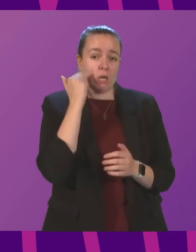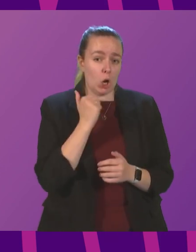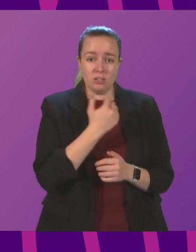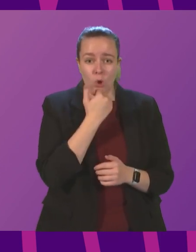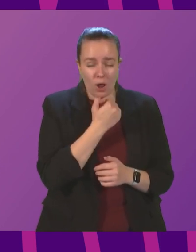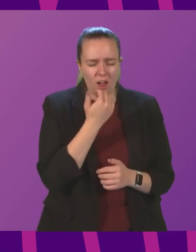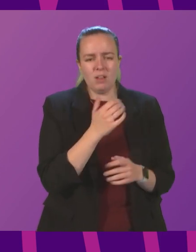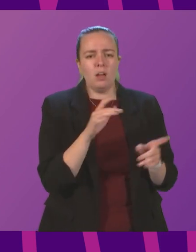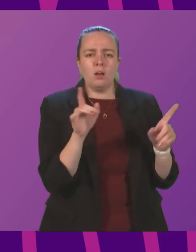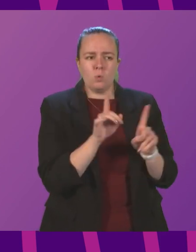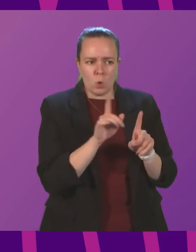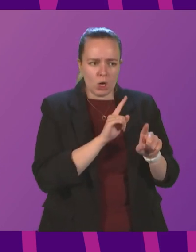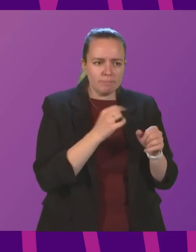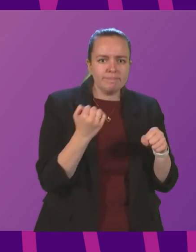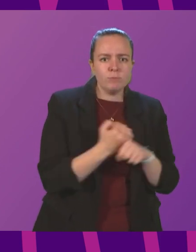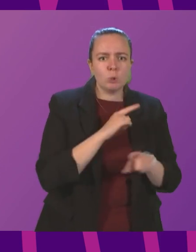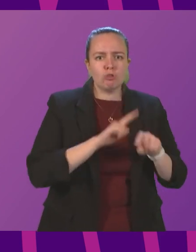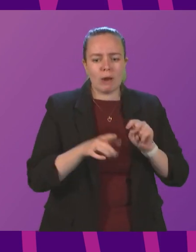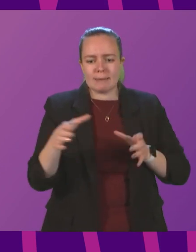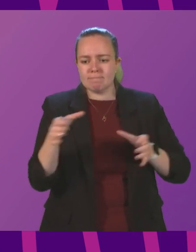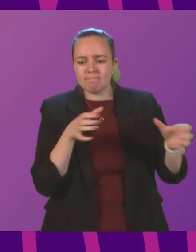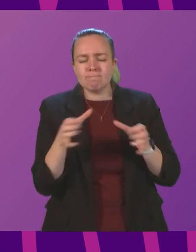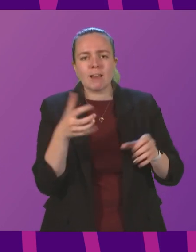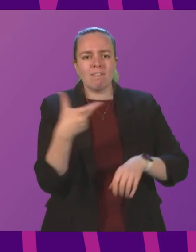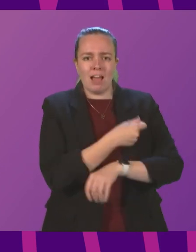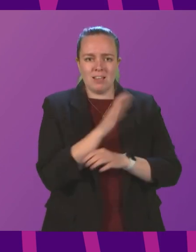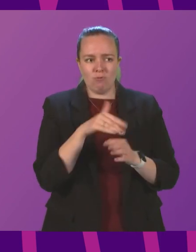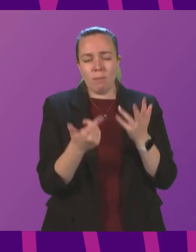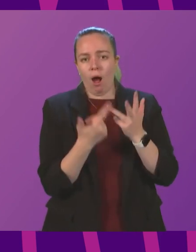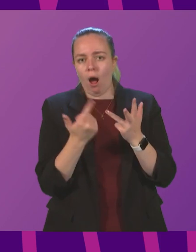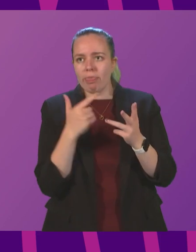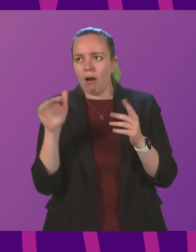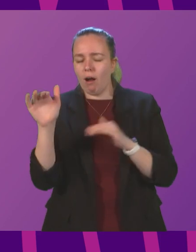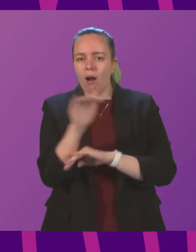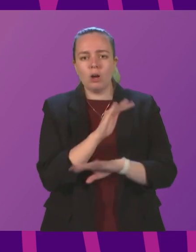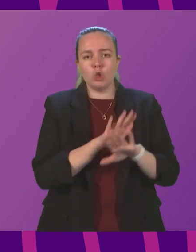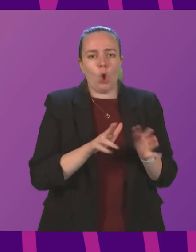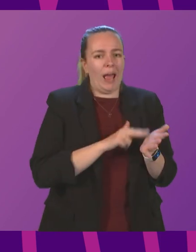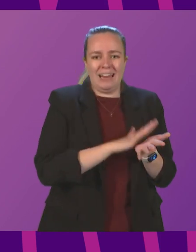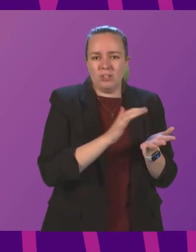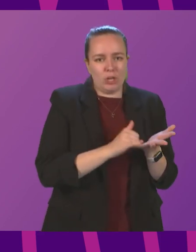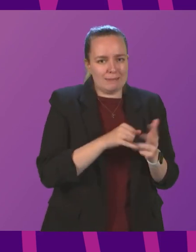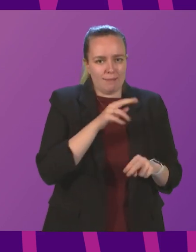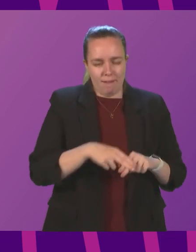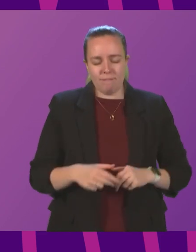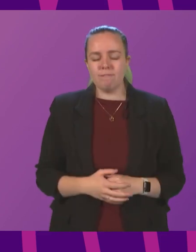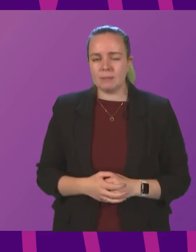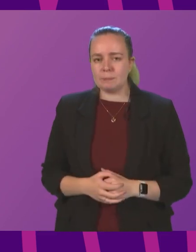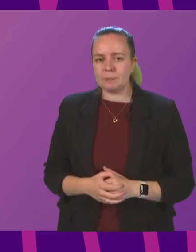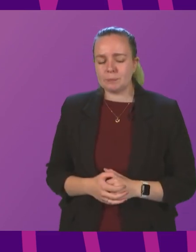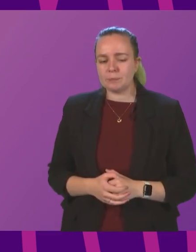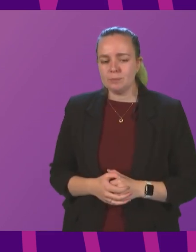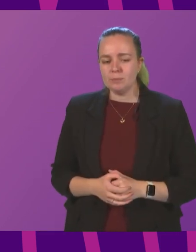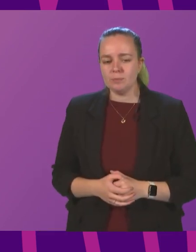efforts have been made to recruit vaccinators from other sources outside of existing NHS staff? Deputy First Minister.